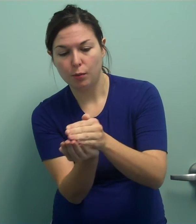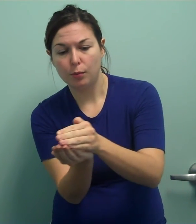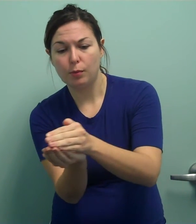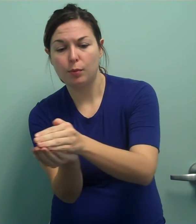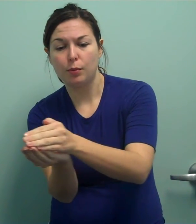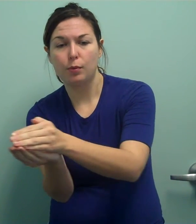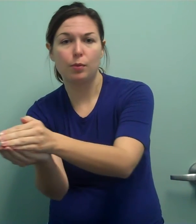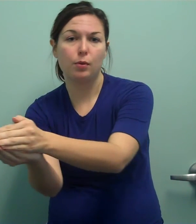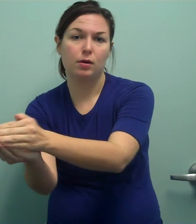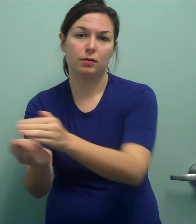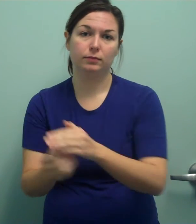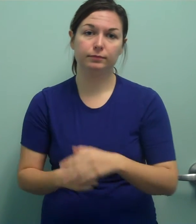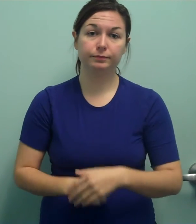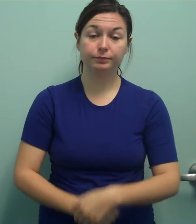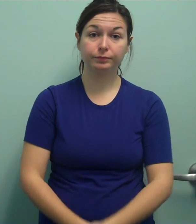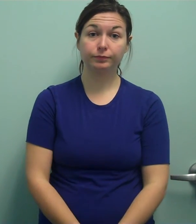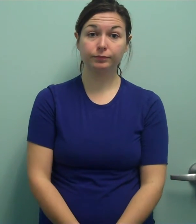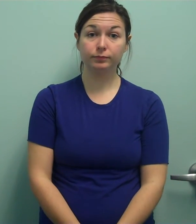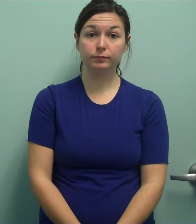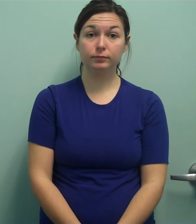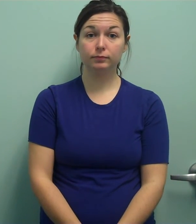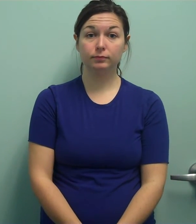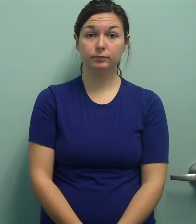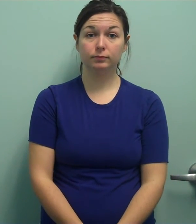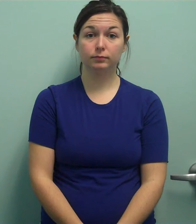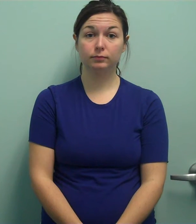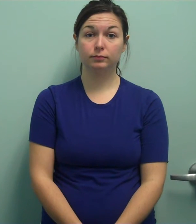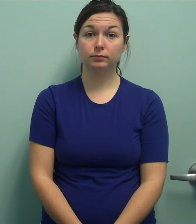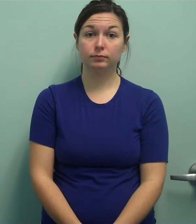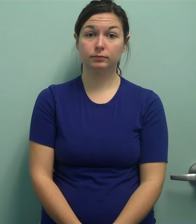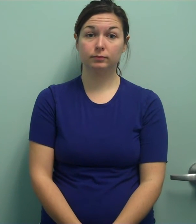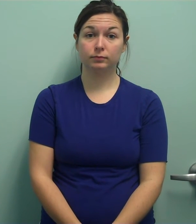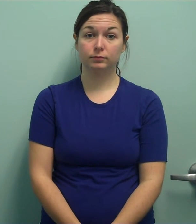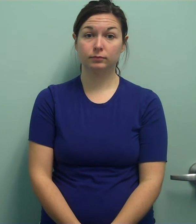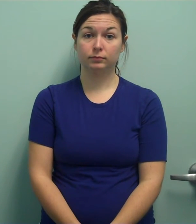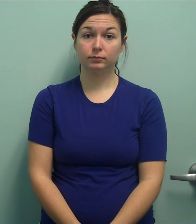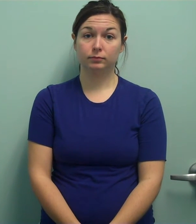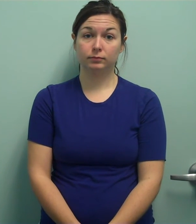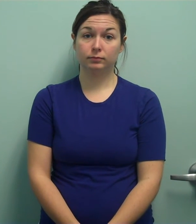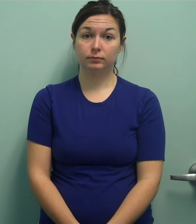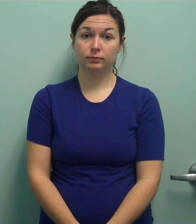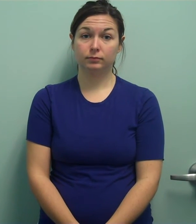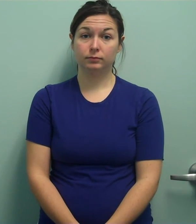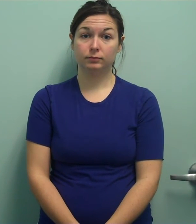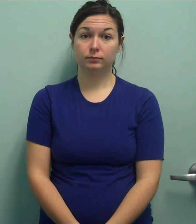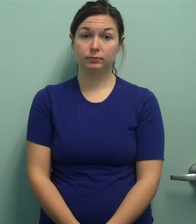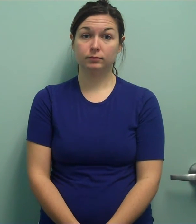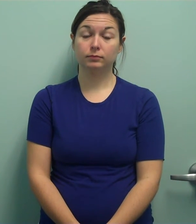And then I'll have to turn to put the boat on the other tack as we call it.